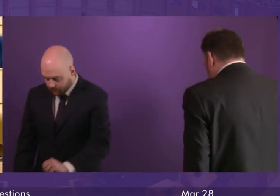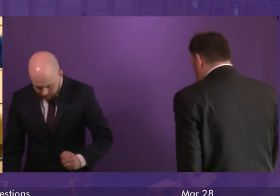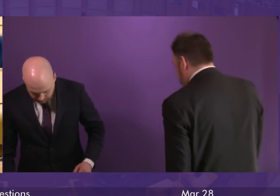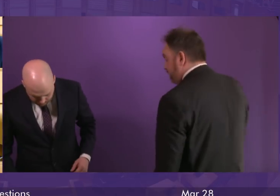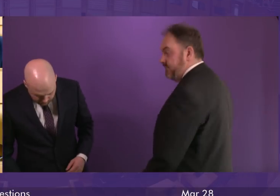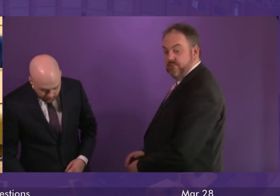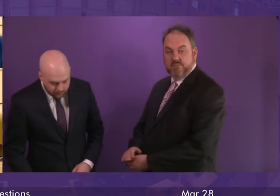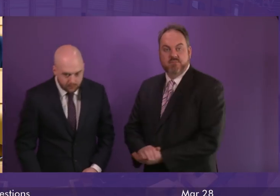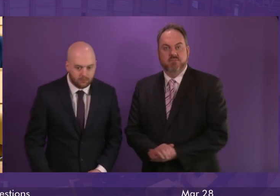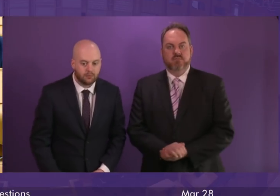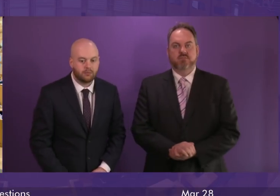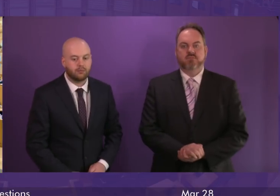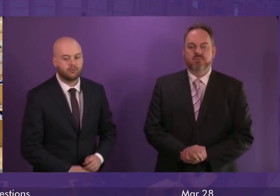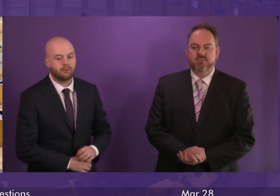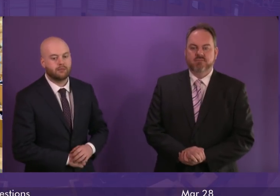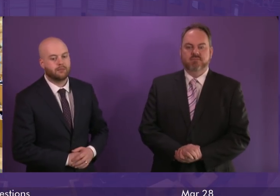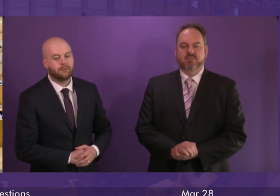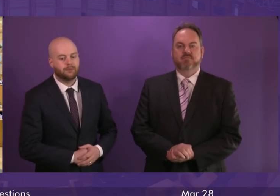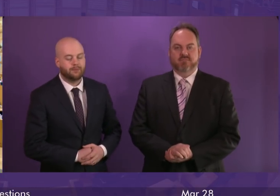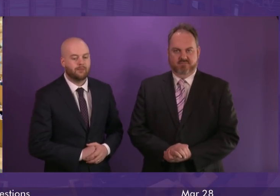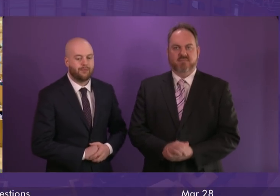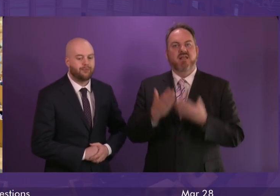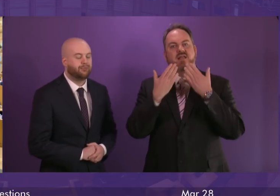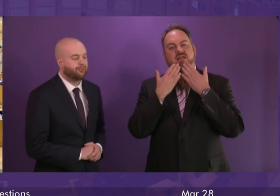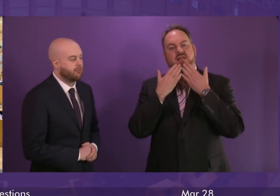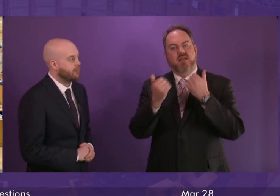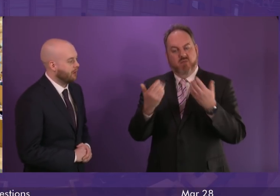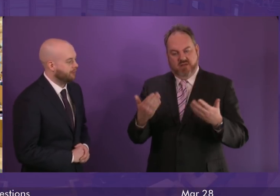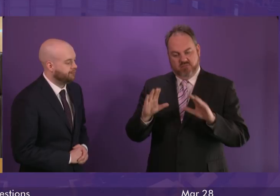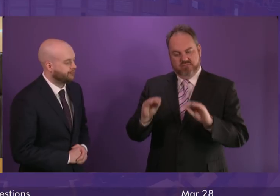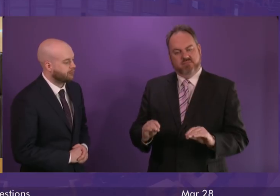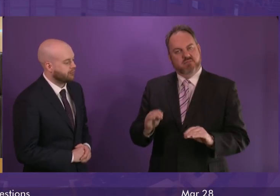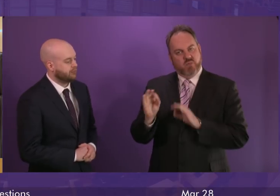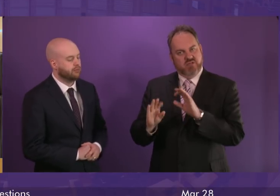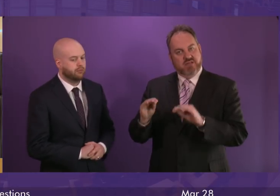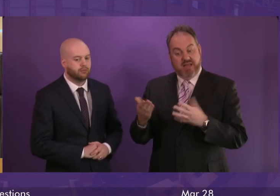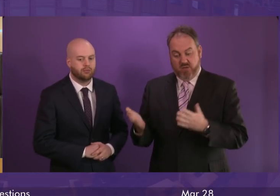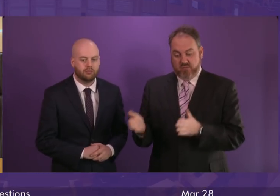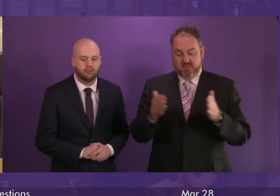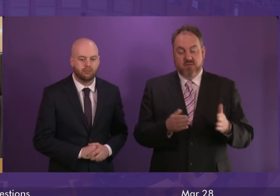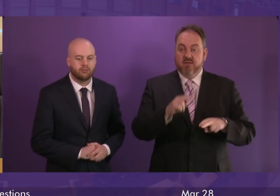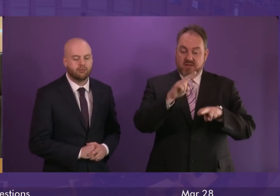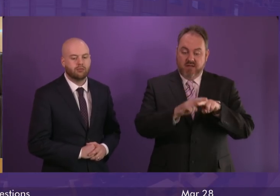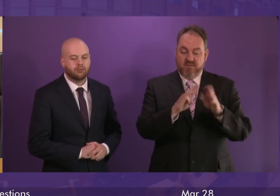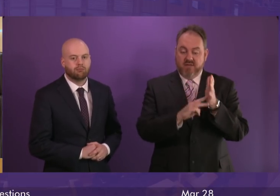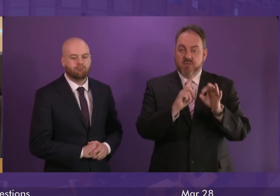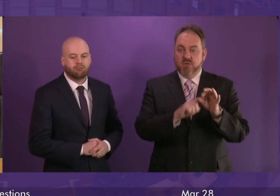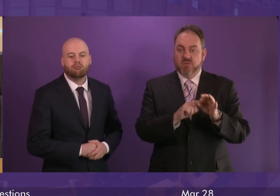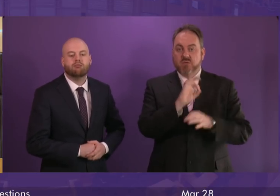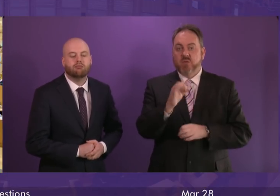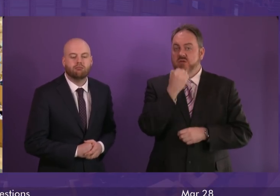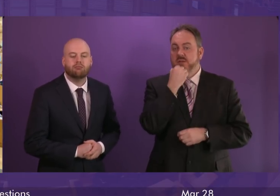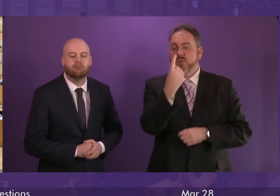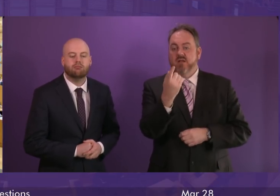and elsewhere in Scotland. Thank you. That concludes general questions. turn now to First Minister's questions. Question number one from Jackson